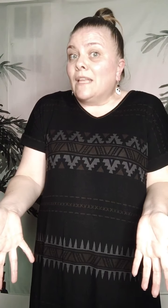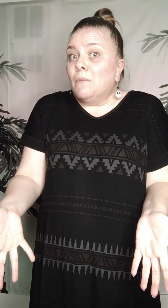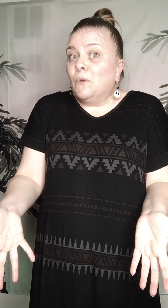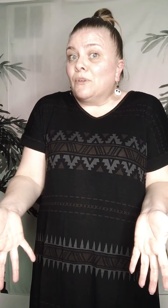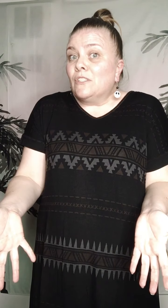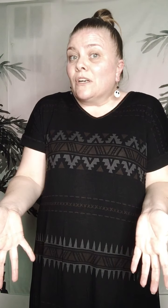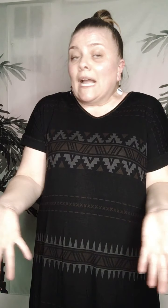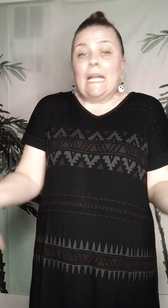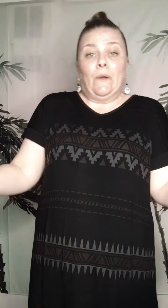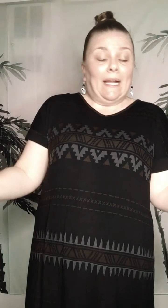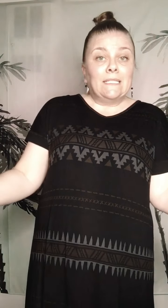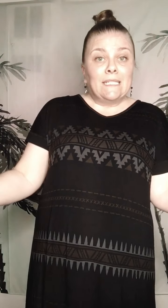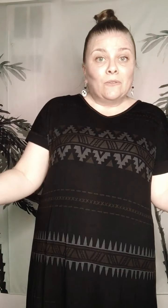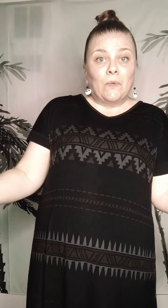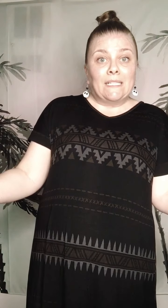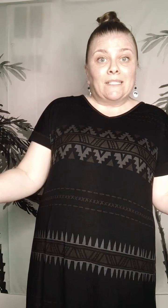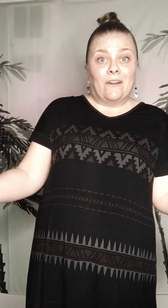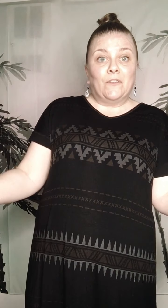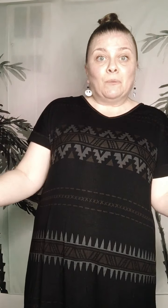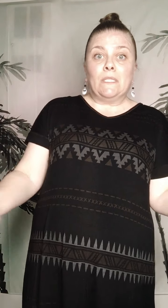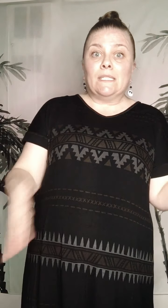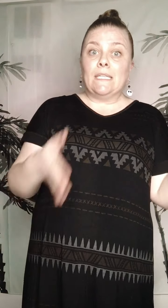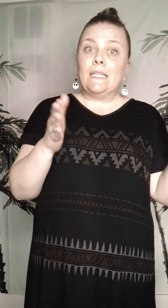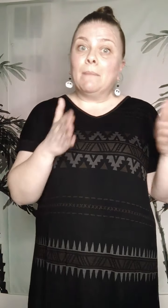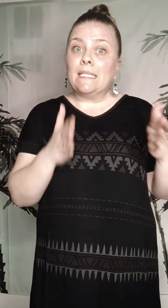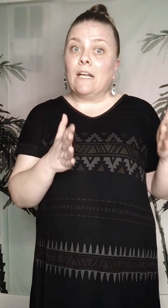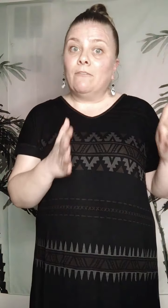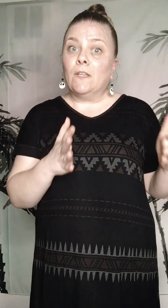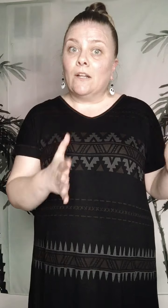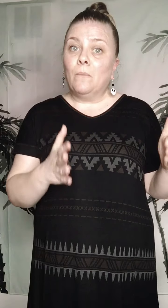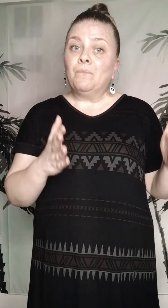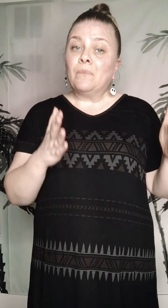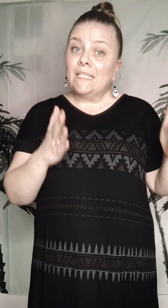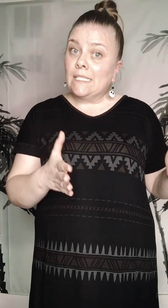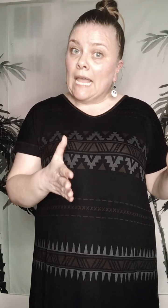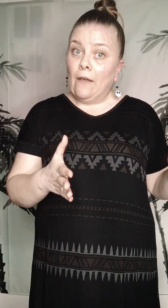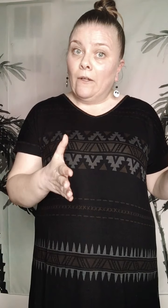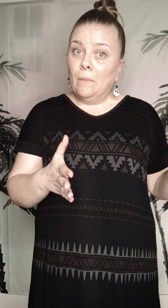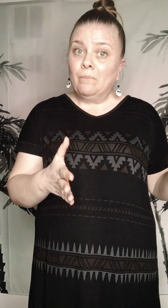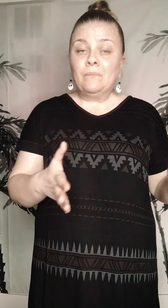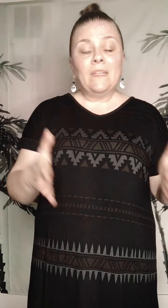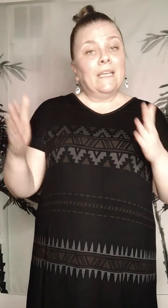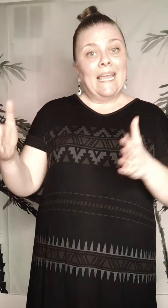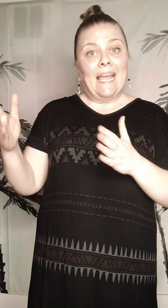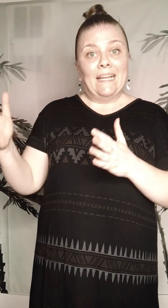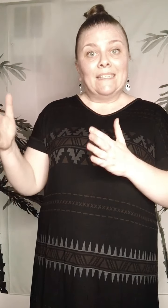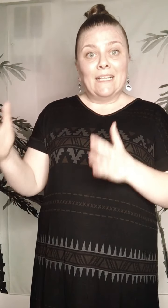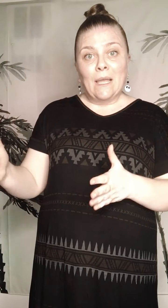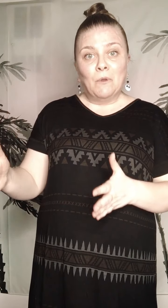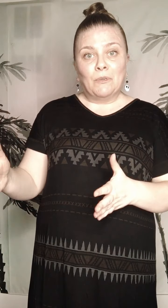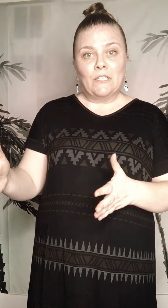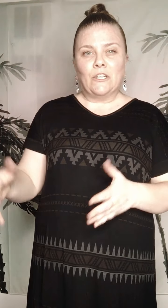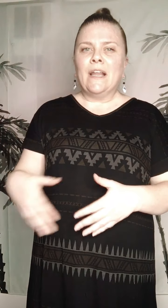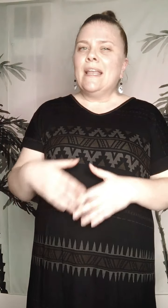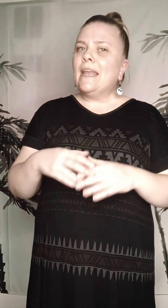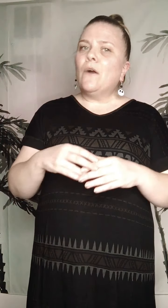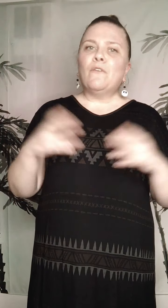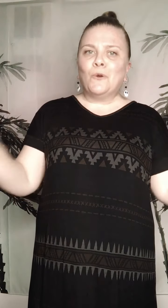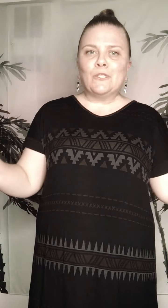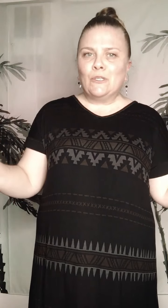label printer? I know I didn't when I started this business. I'd get myself a little scale and a label printer. Now, of course, you